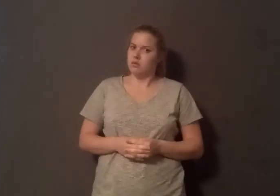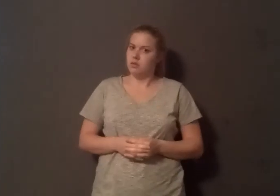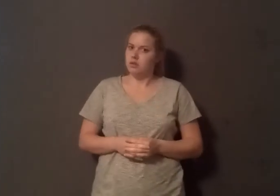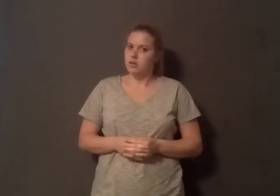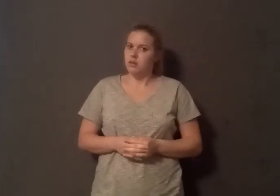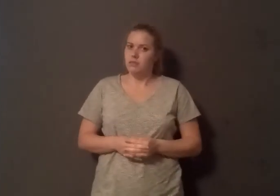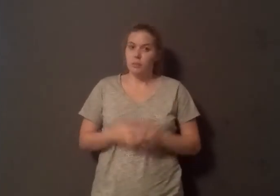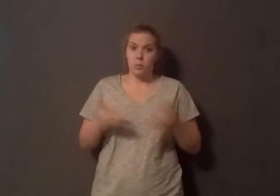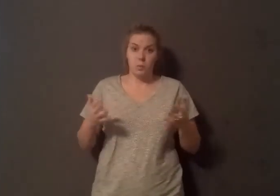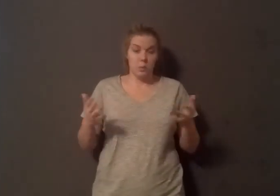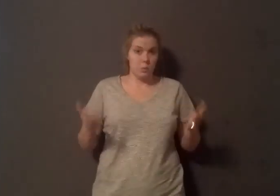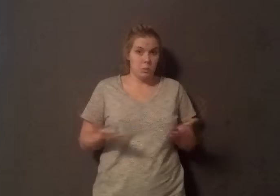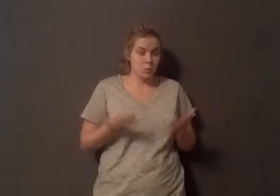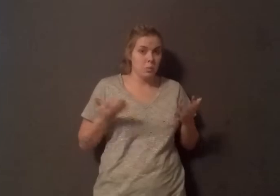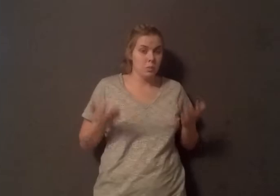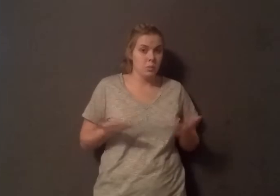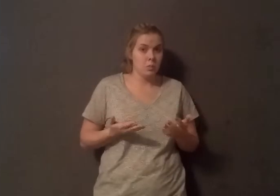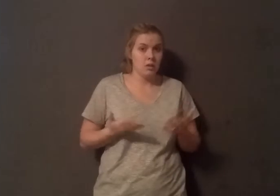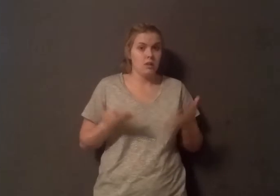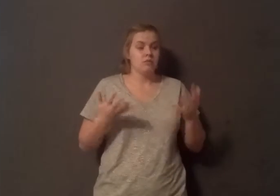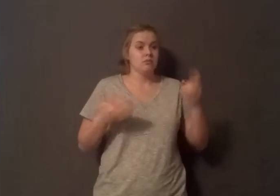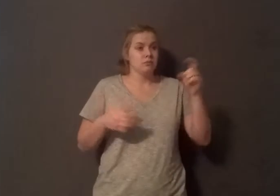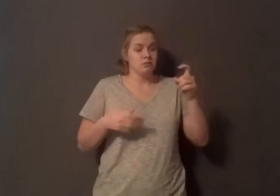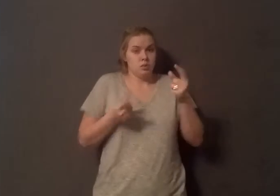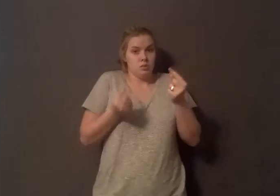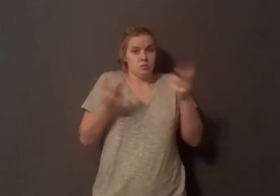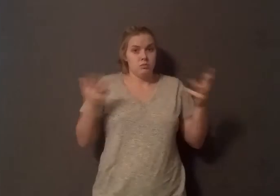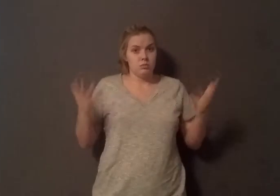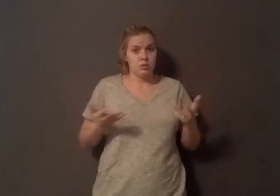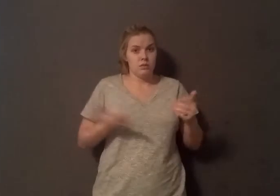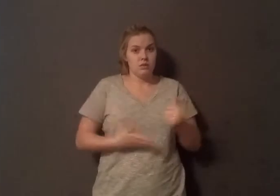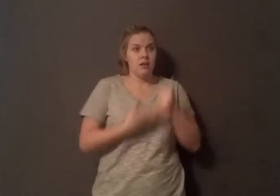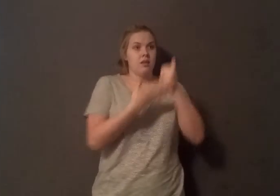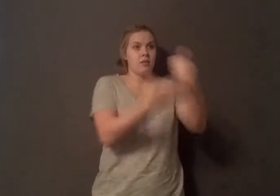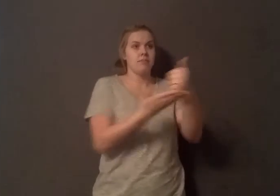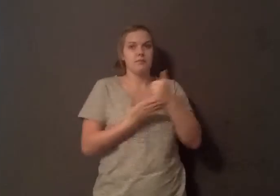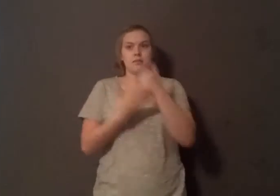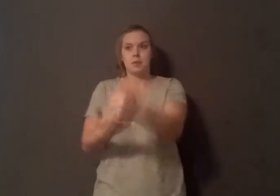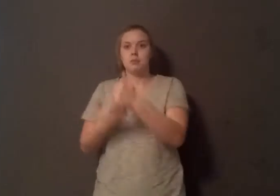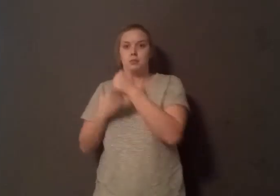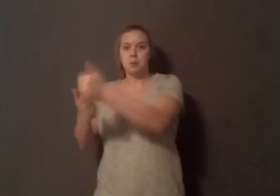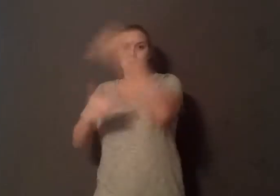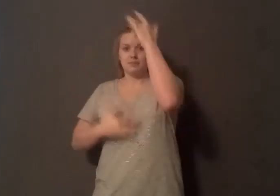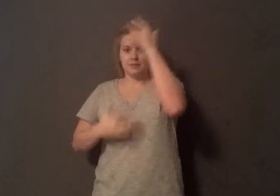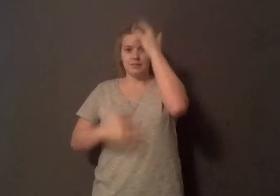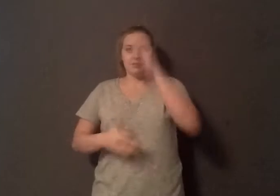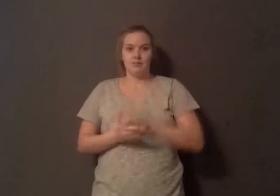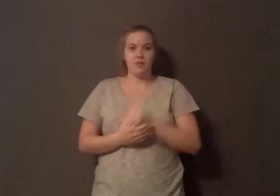We are in the business of treating sick people. We are not in the business of trying to prevent people from becoming sick. When you look at chronic